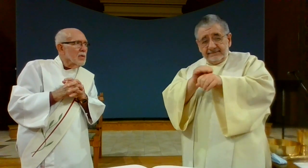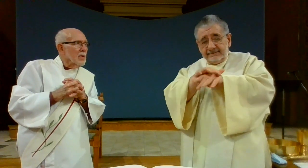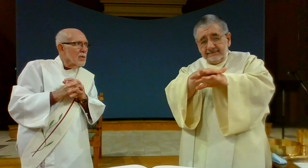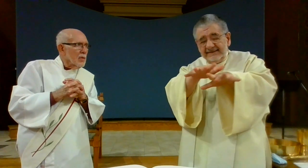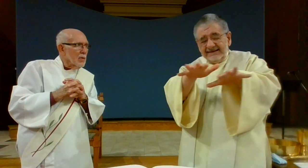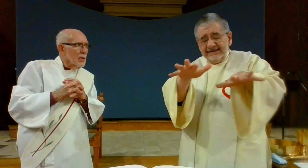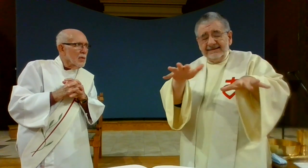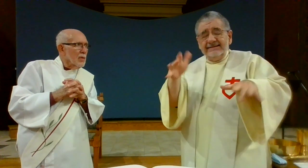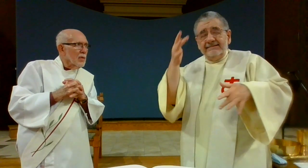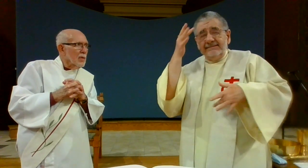pandemic